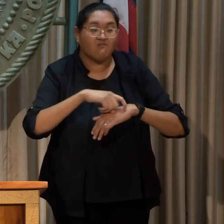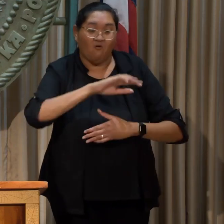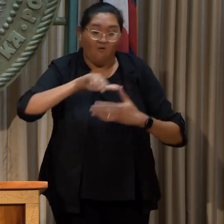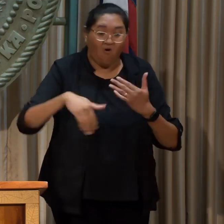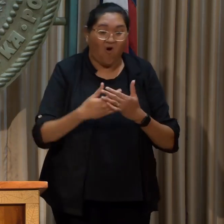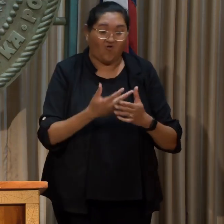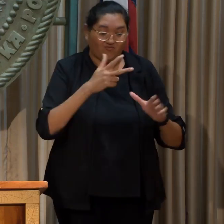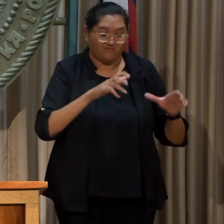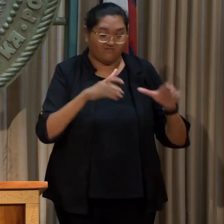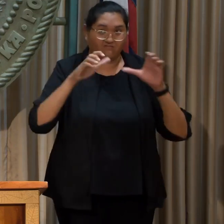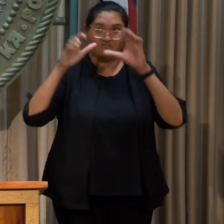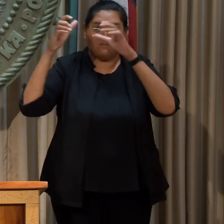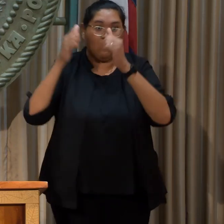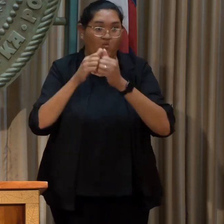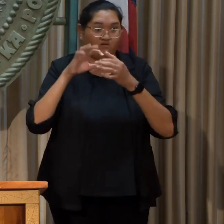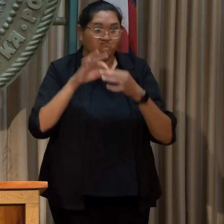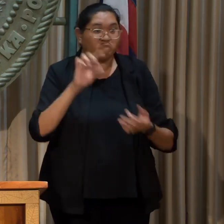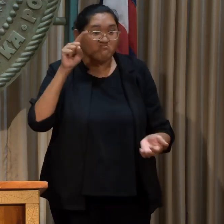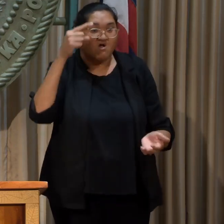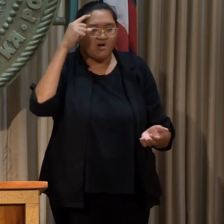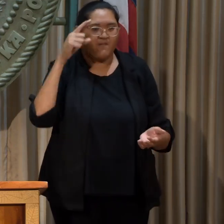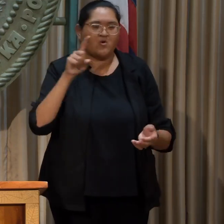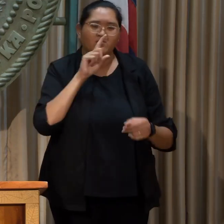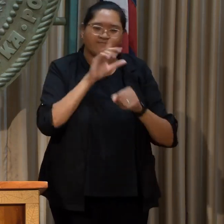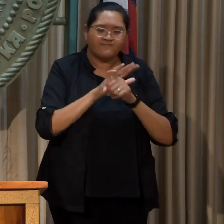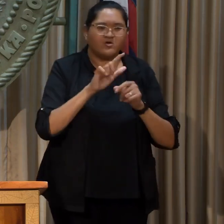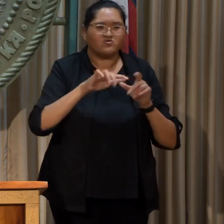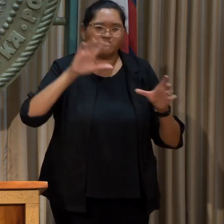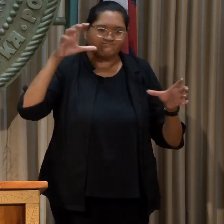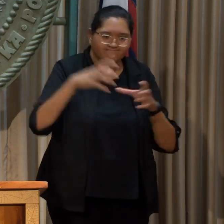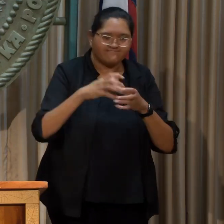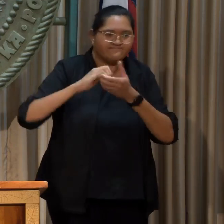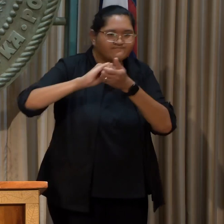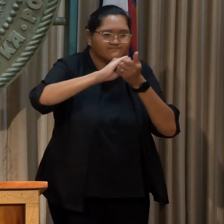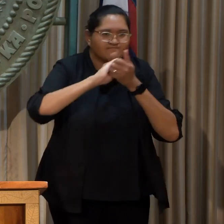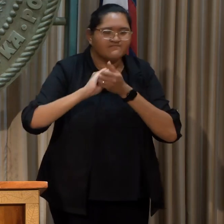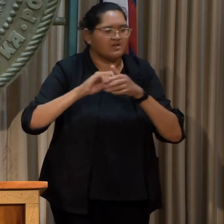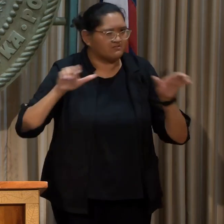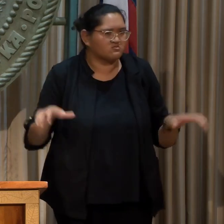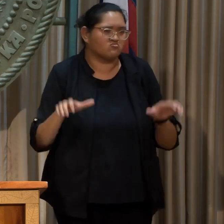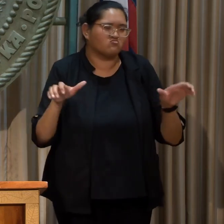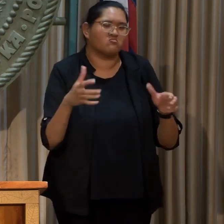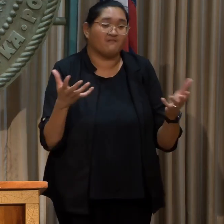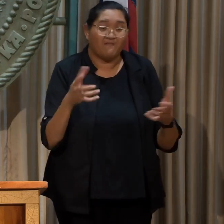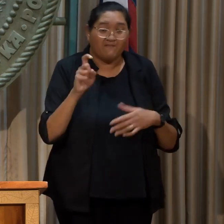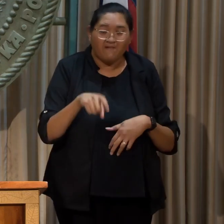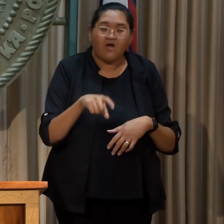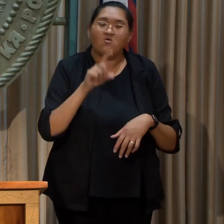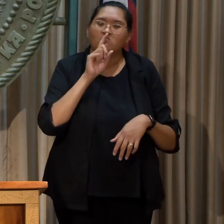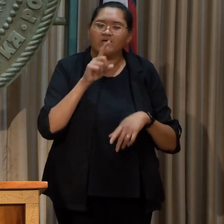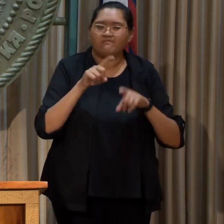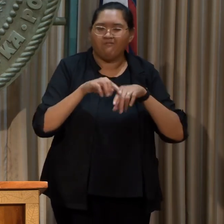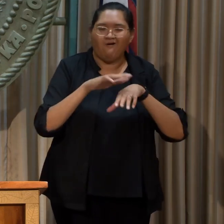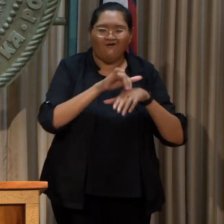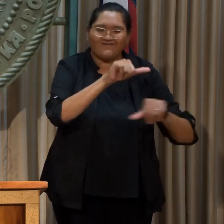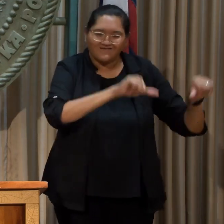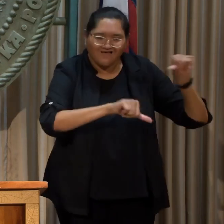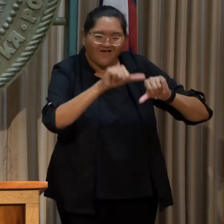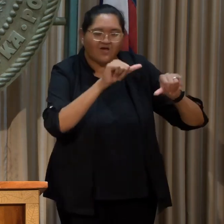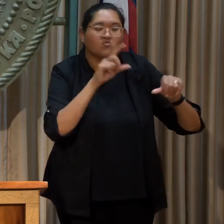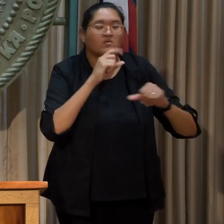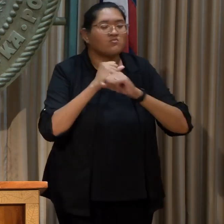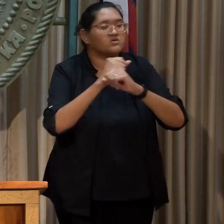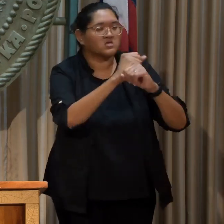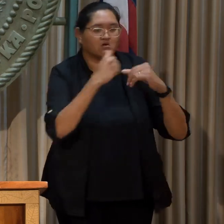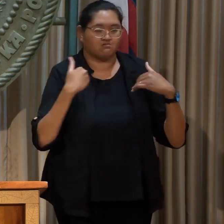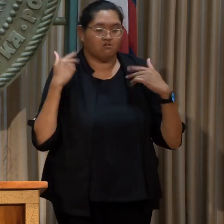three branches of government are committing to work together to do what they must do according to best available science to protect